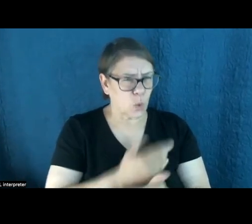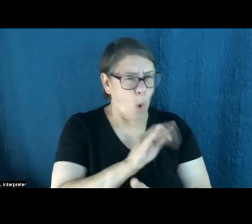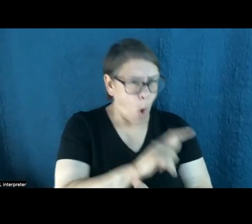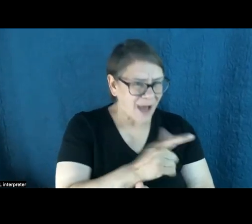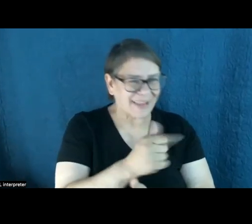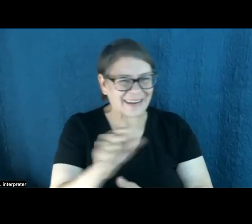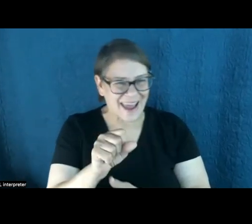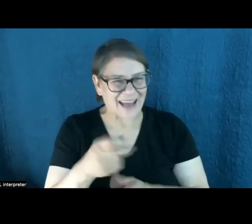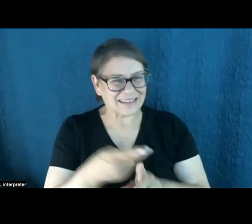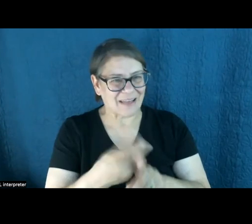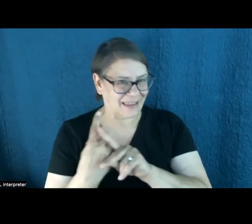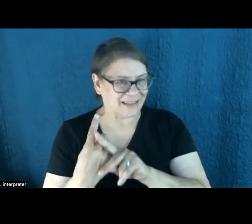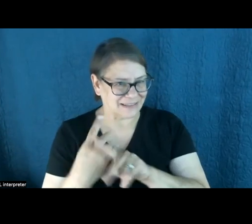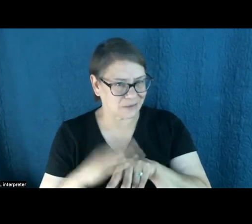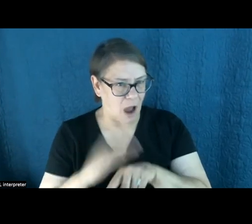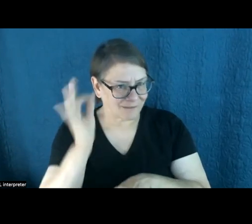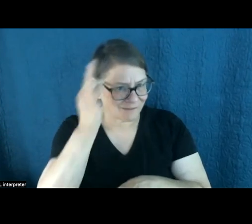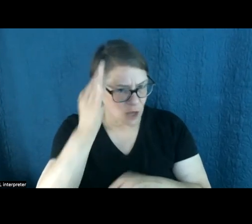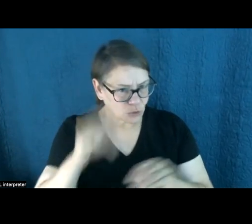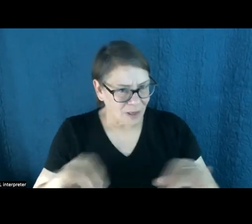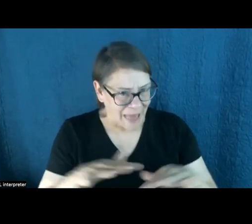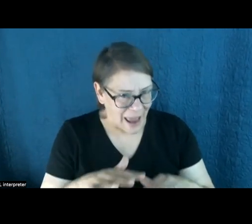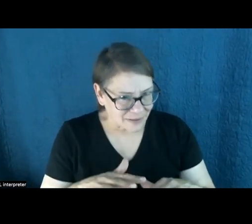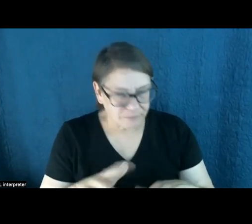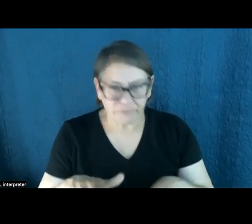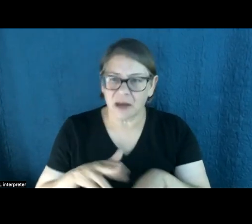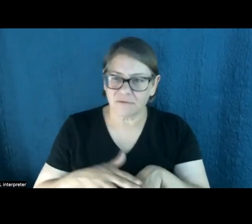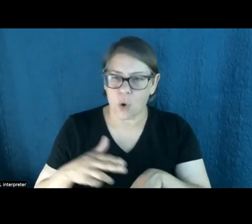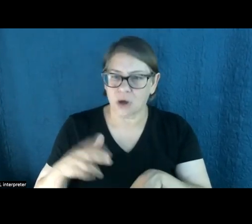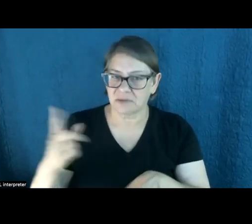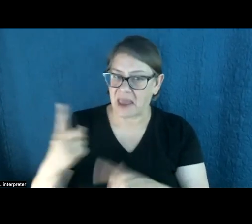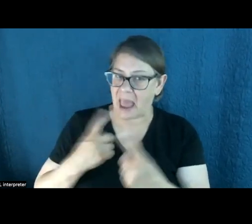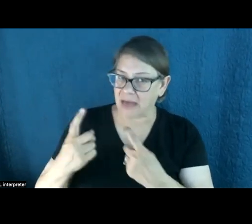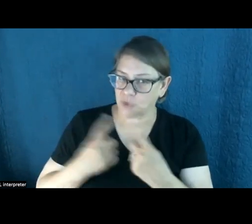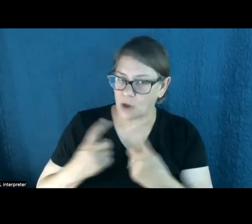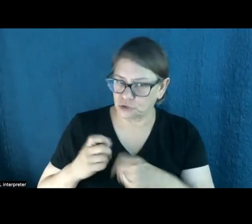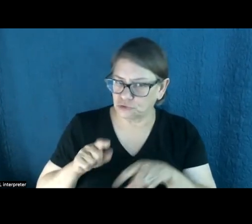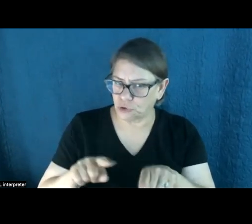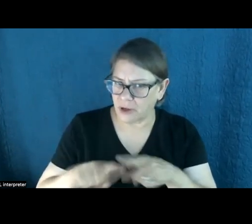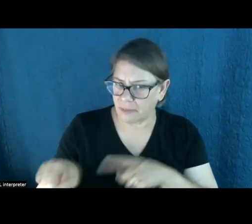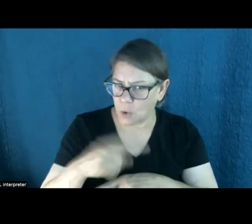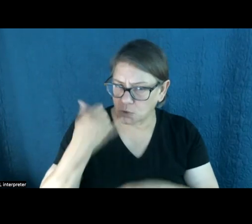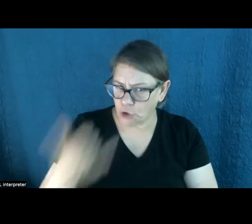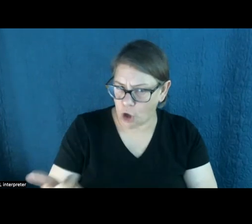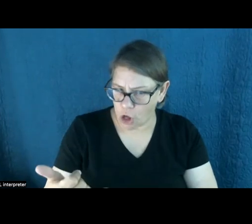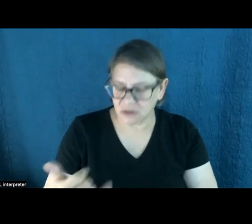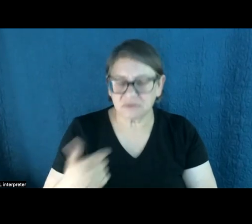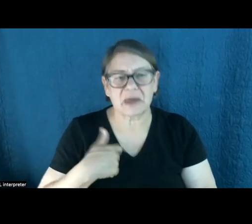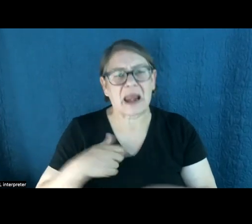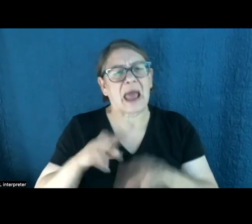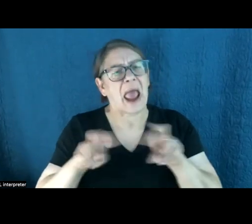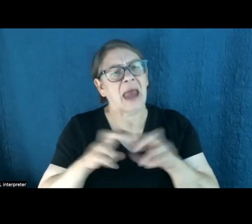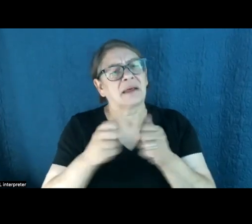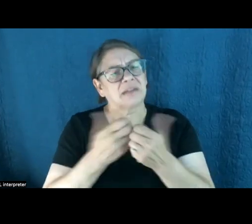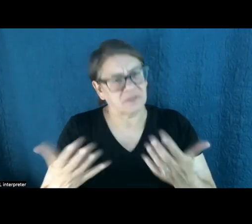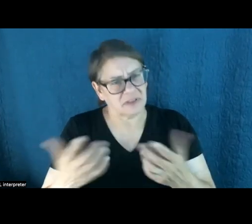was going to stop doing these leases, at least temporarily. And of course, I asked some questions on those calls. And, you I analyzed everything. And in the piece that